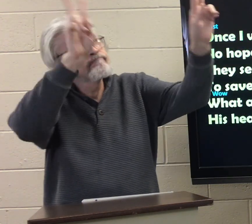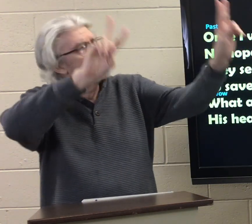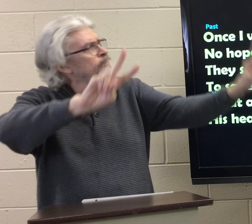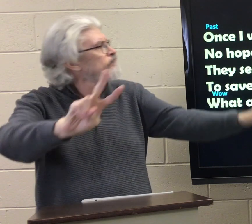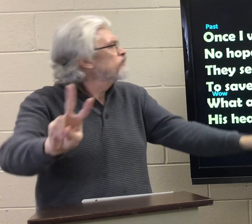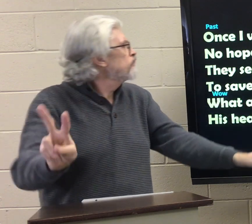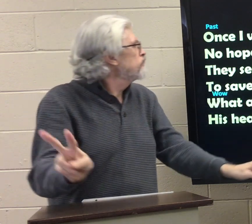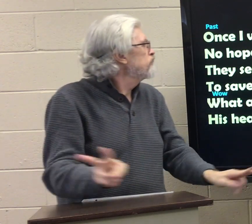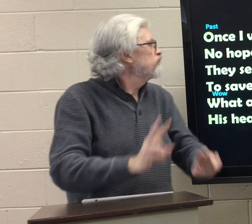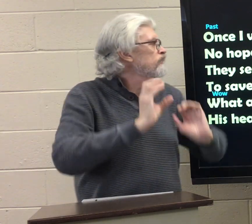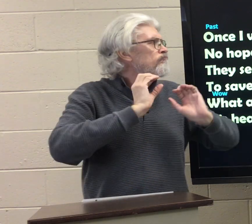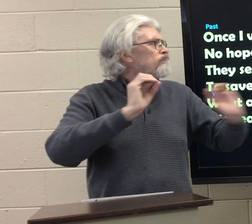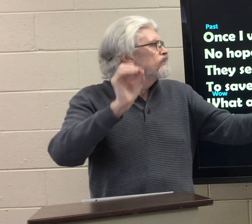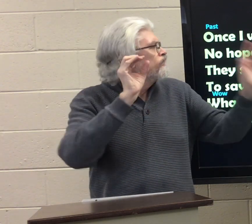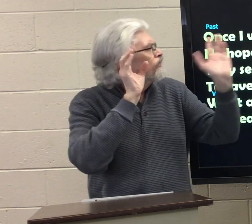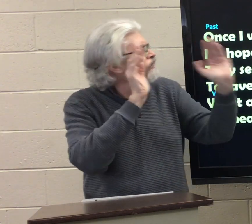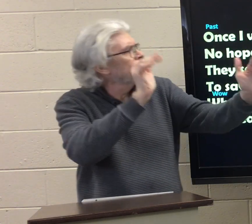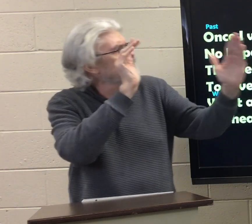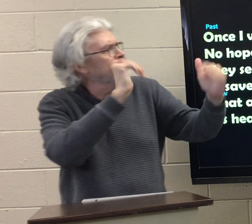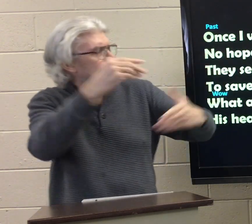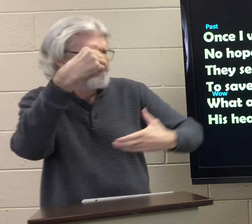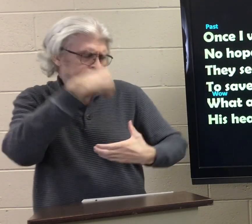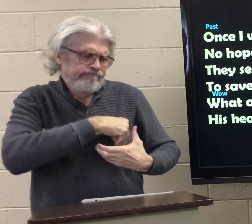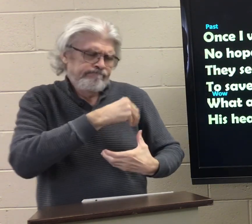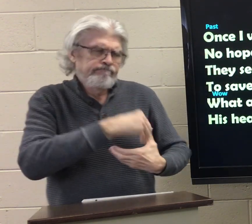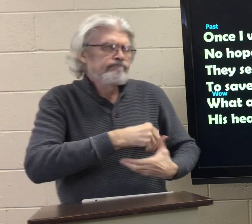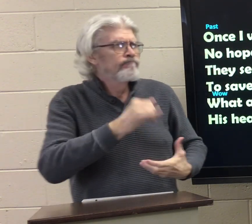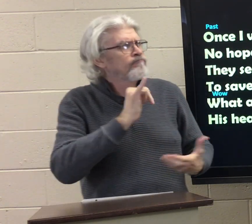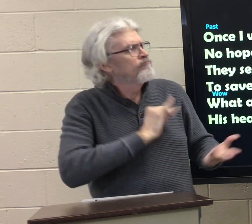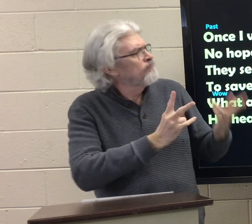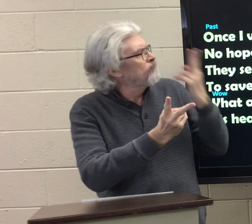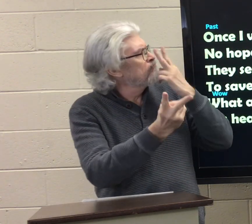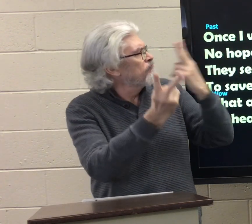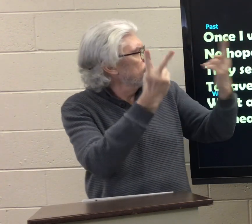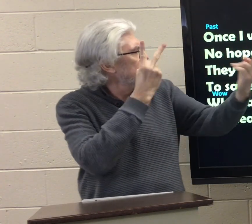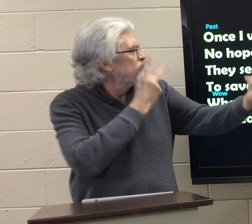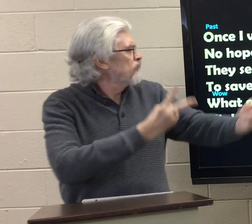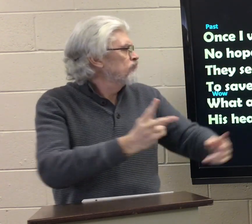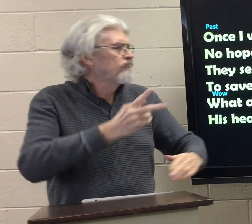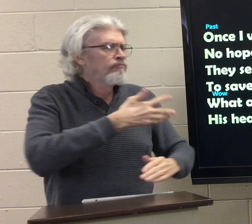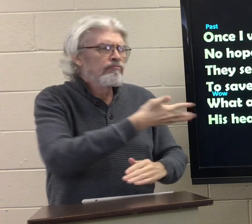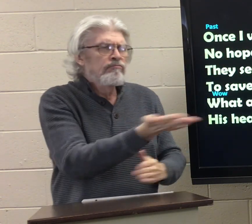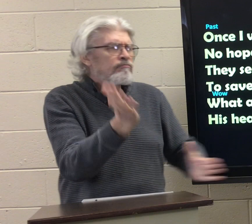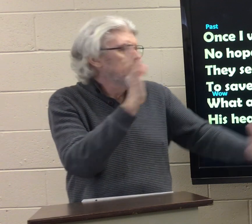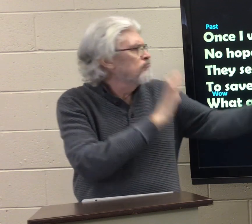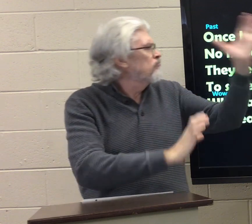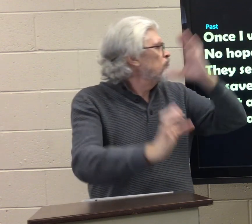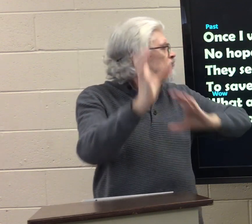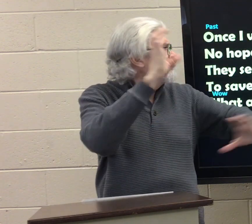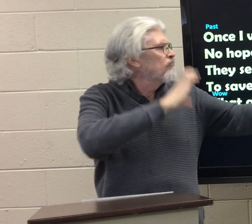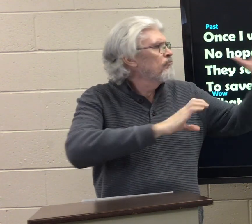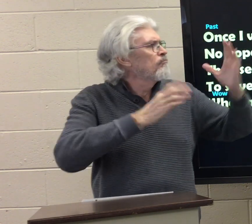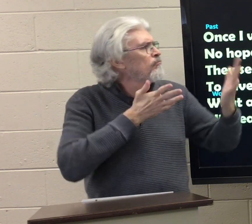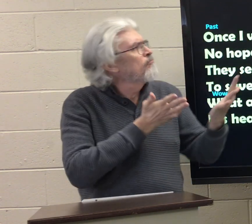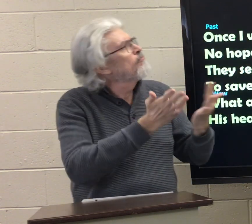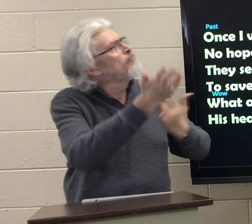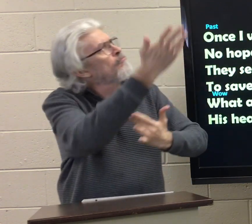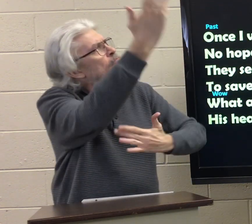valley. No hope within could I see. They searched through